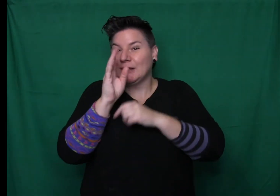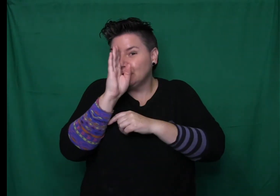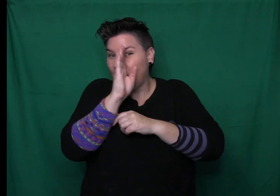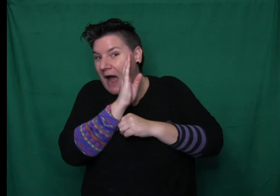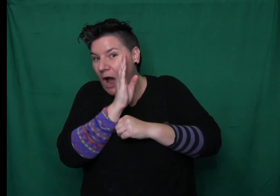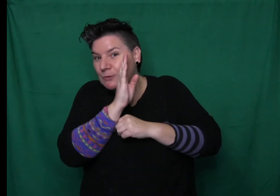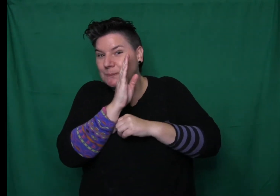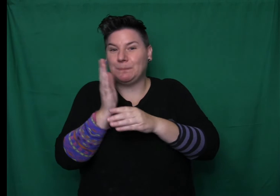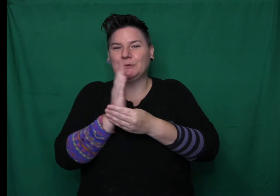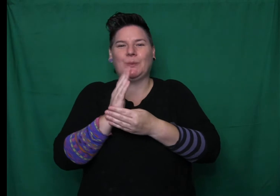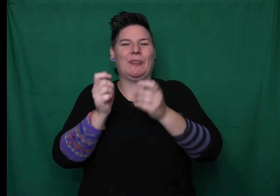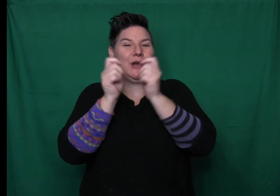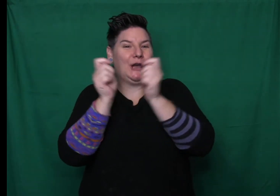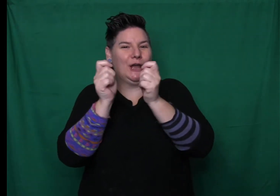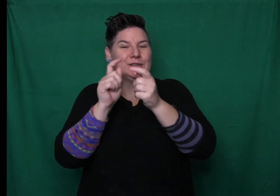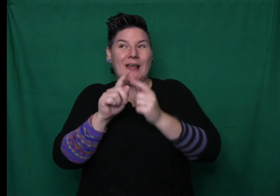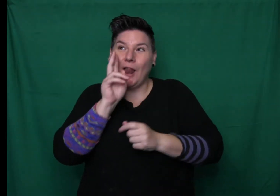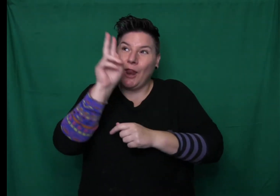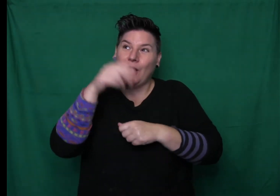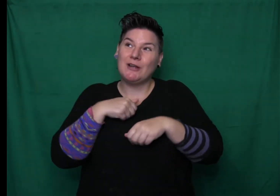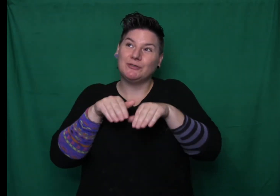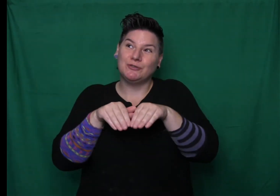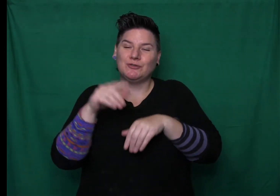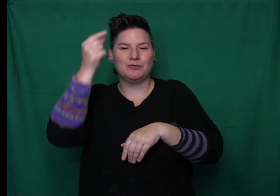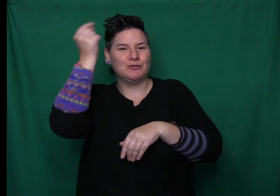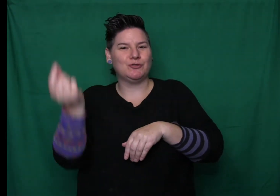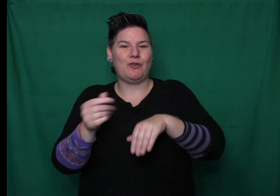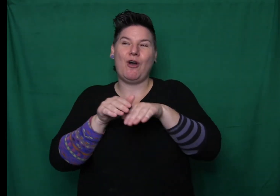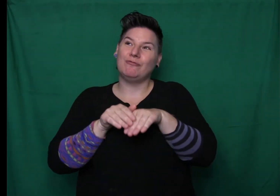Gink, you will